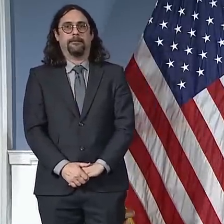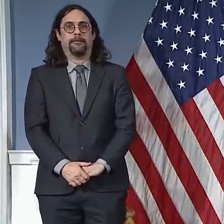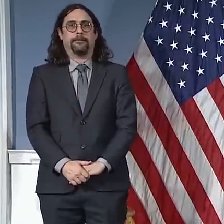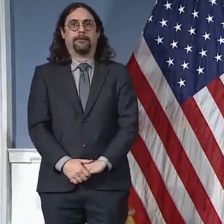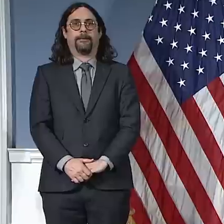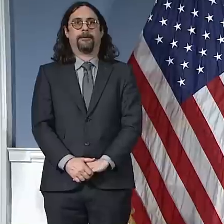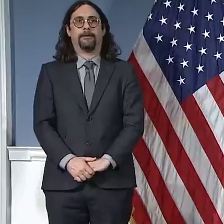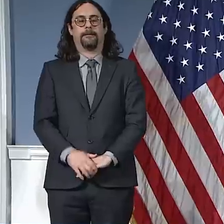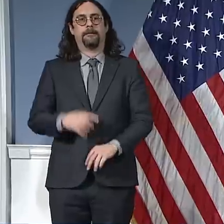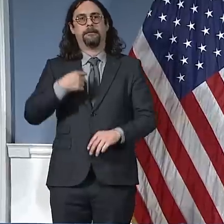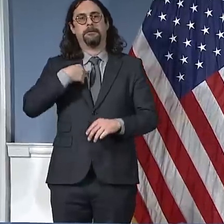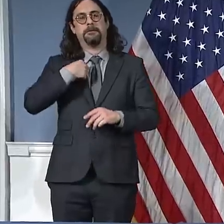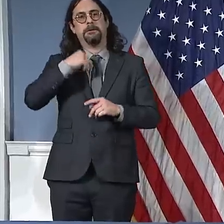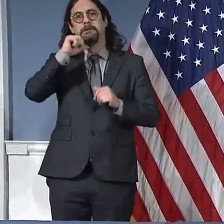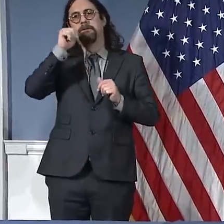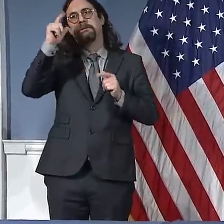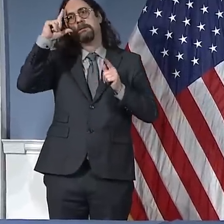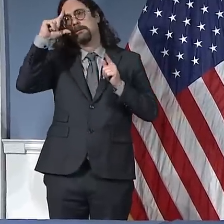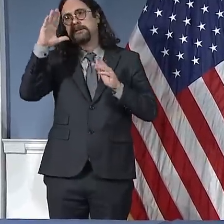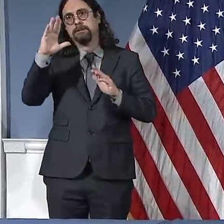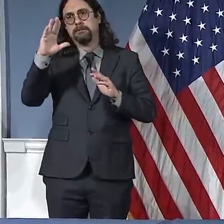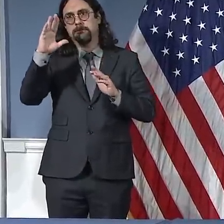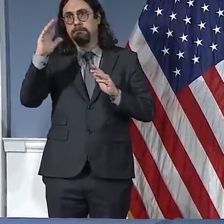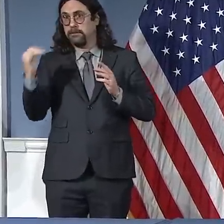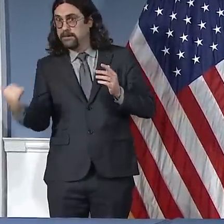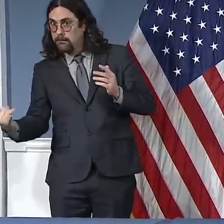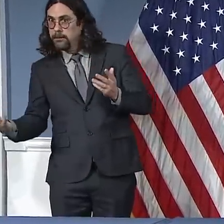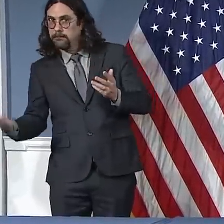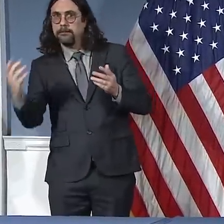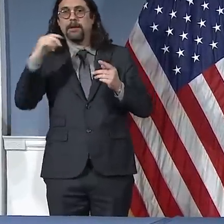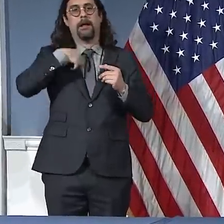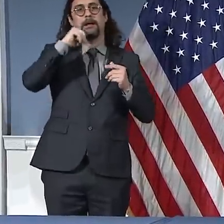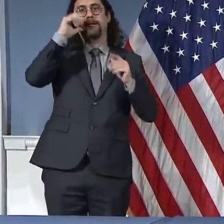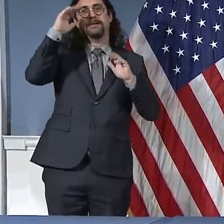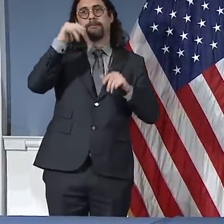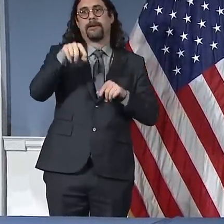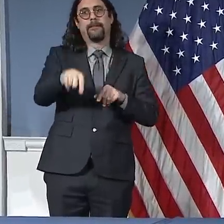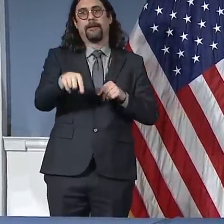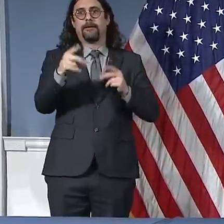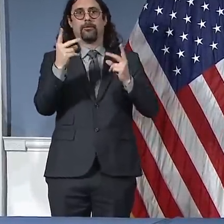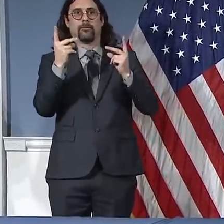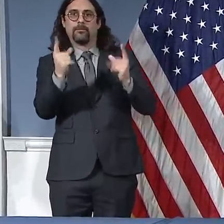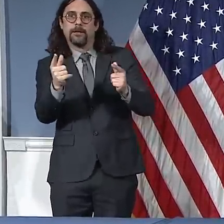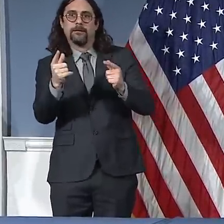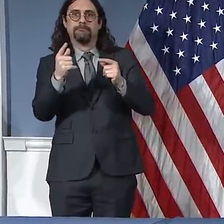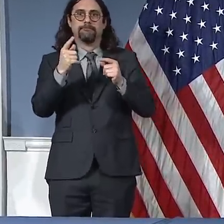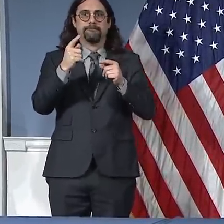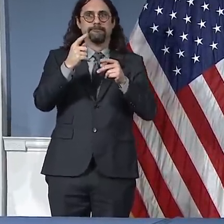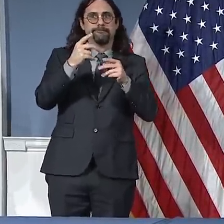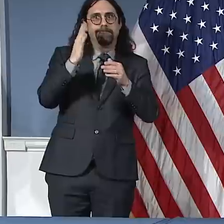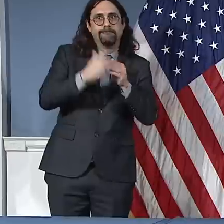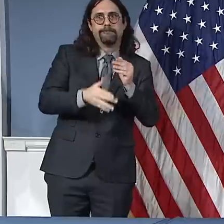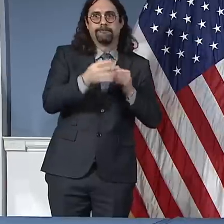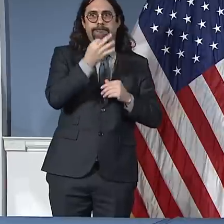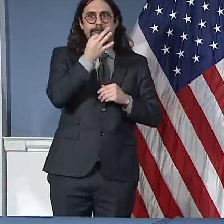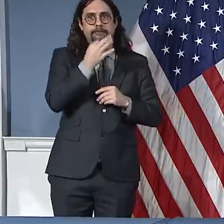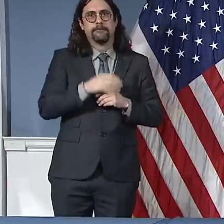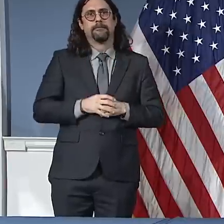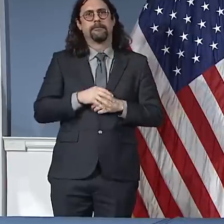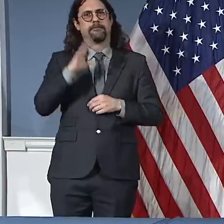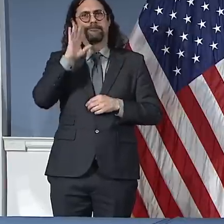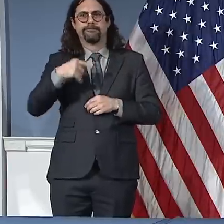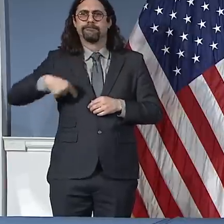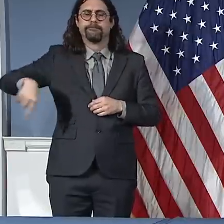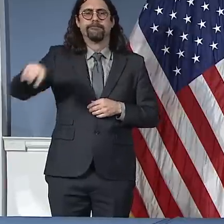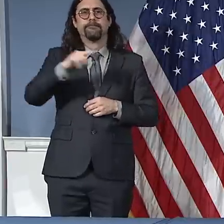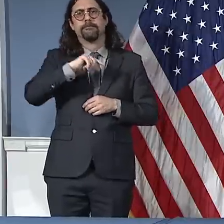several conversations this week with President Trump. And I respect his office for sure. And I'm trying to work with him to ensure